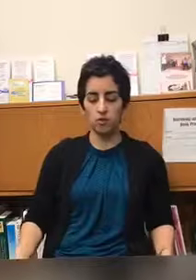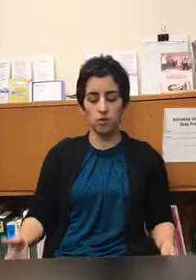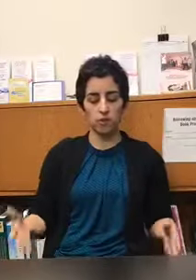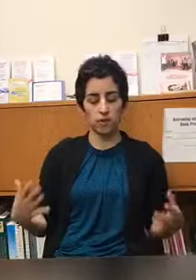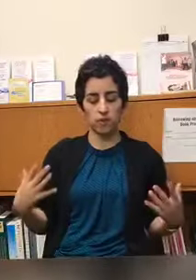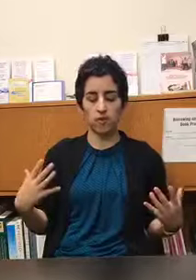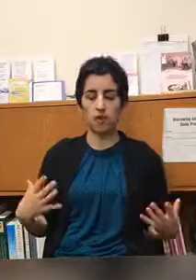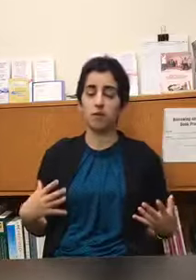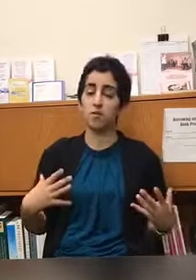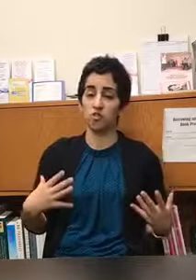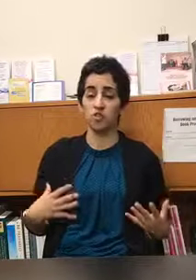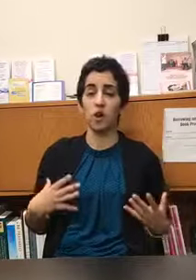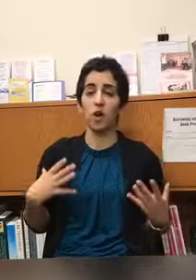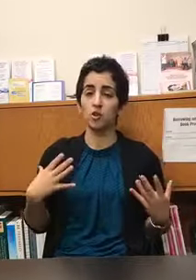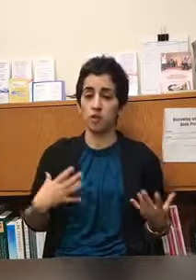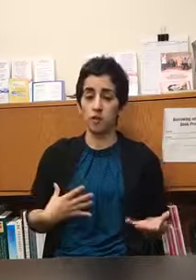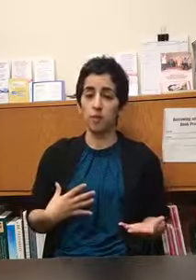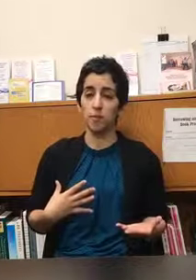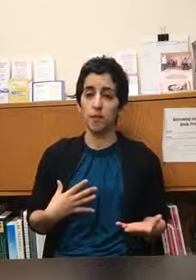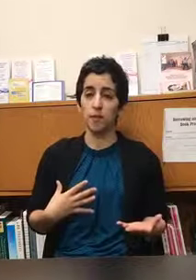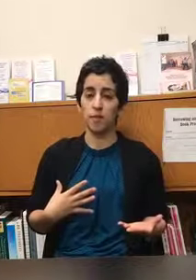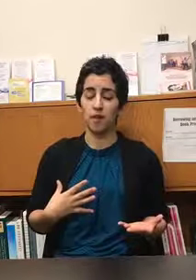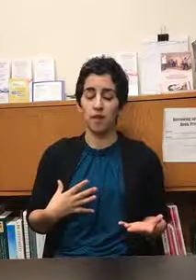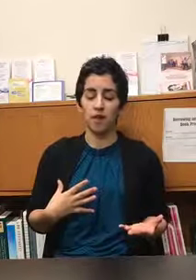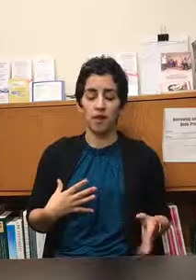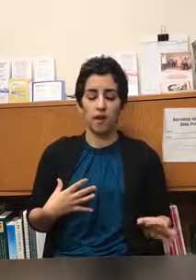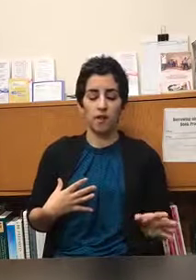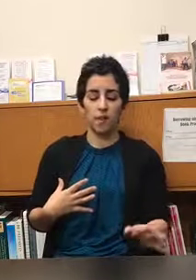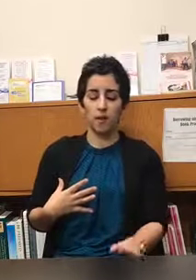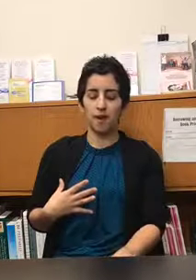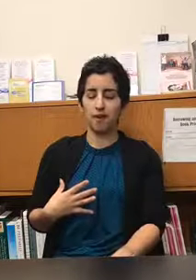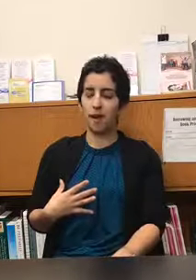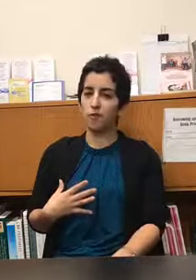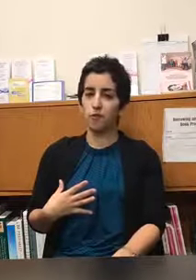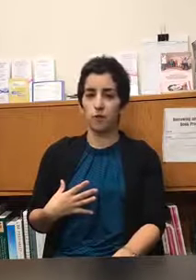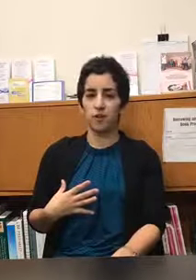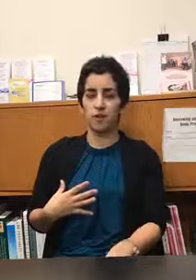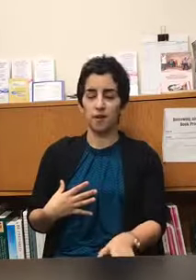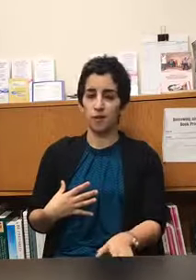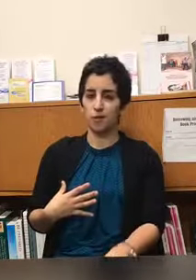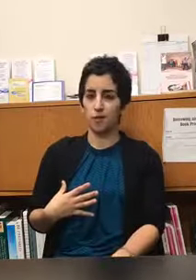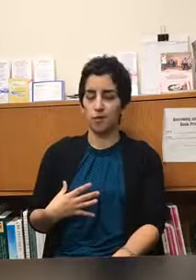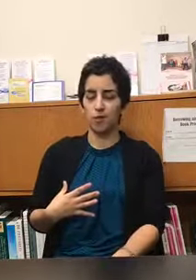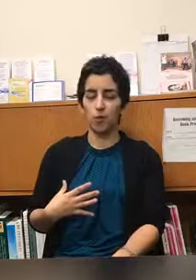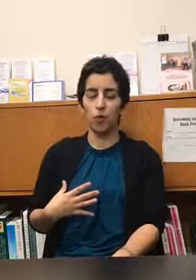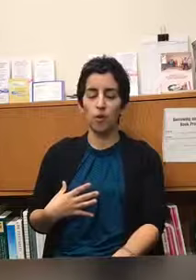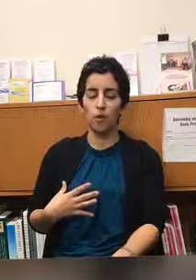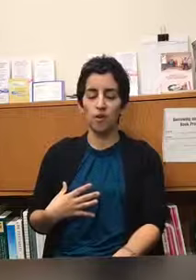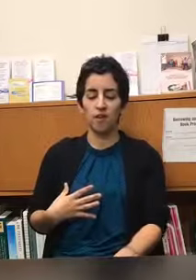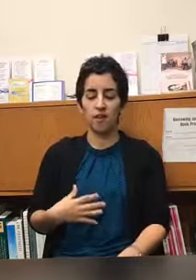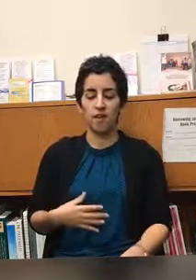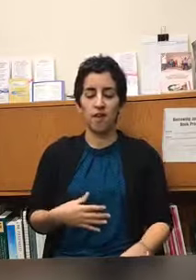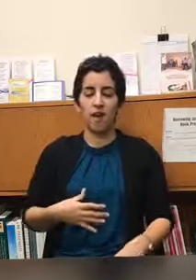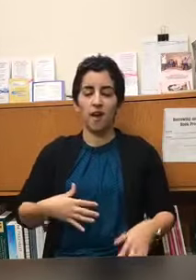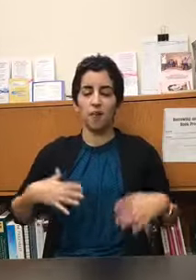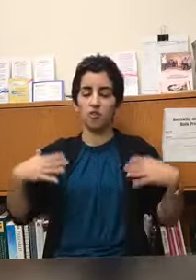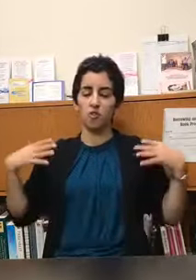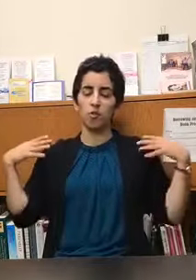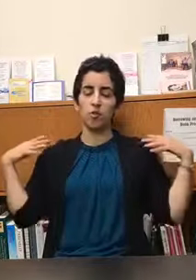noticing the feeling of this chair underneath me that my left foot is on the floor my shoulders